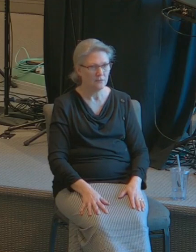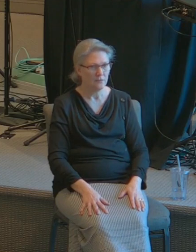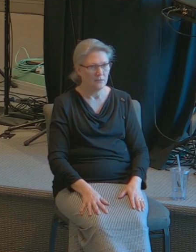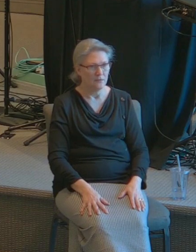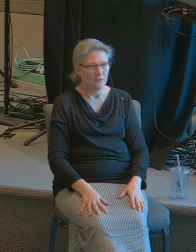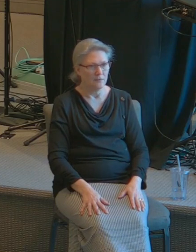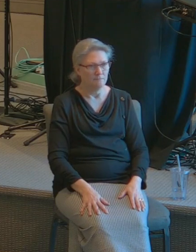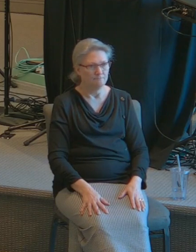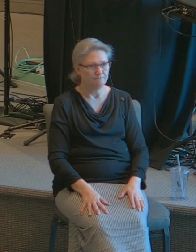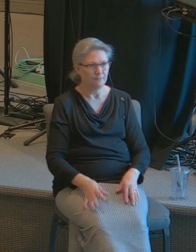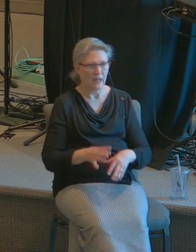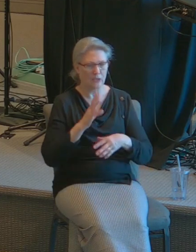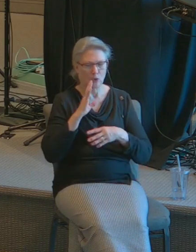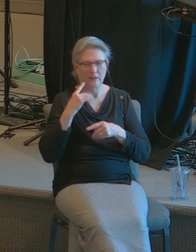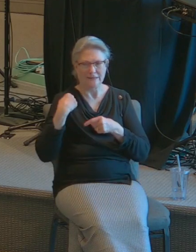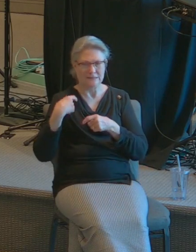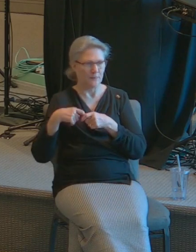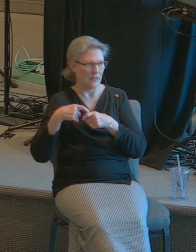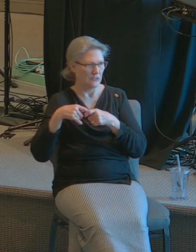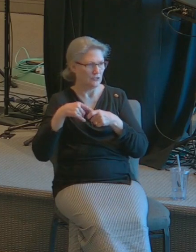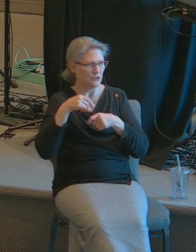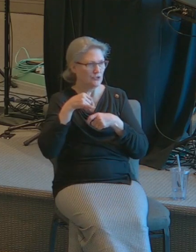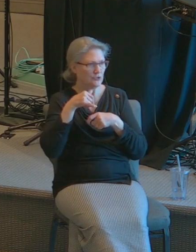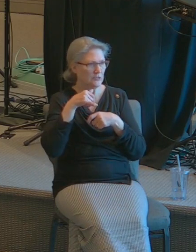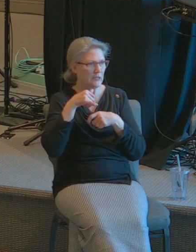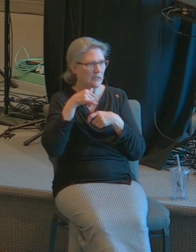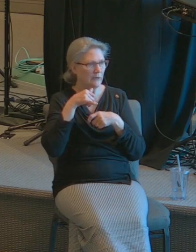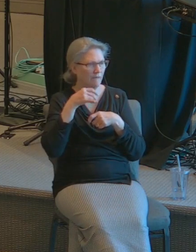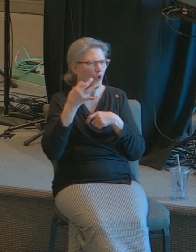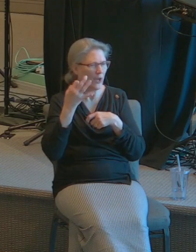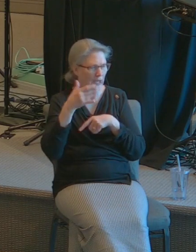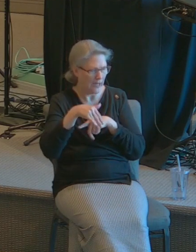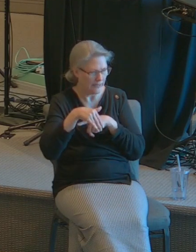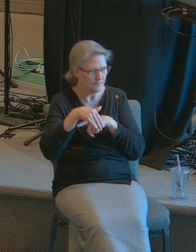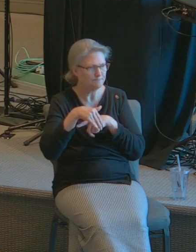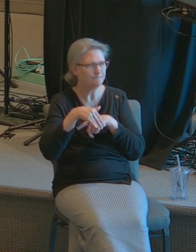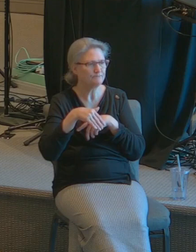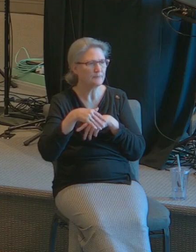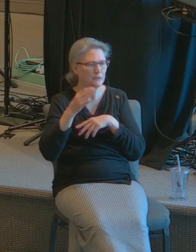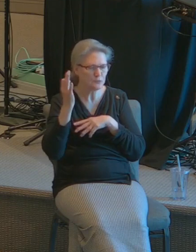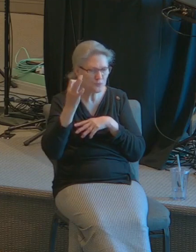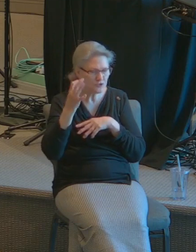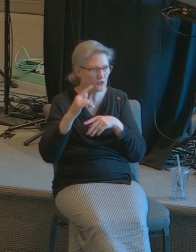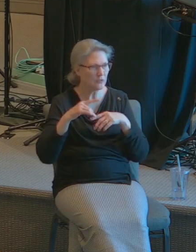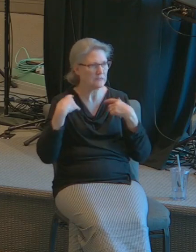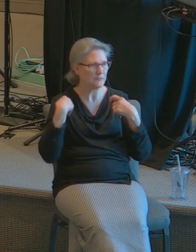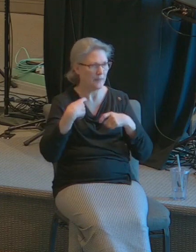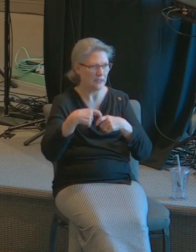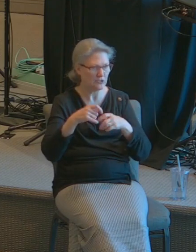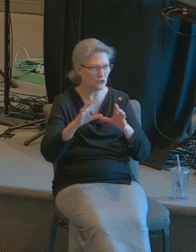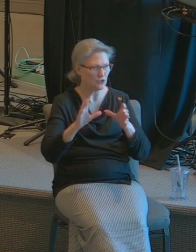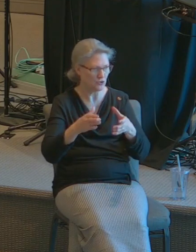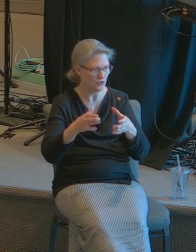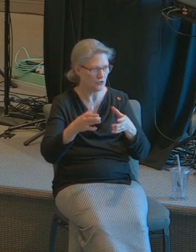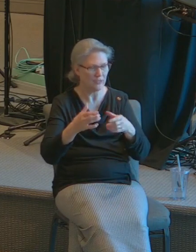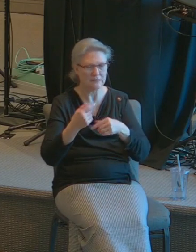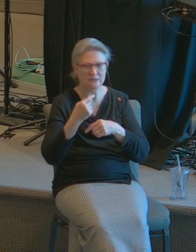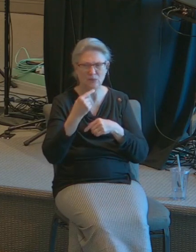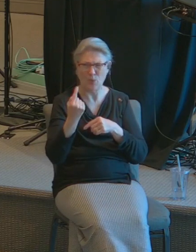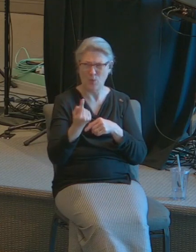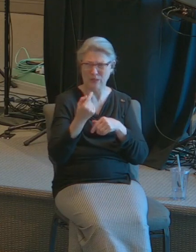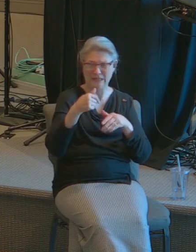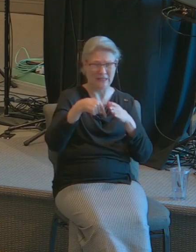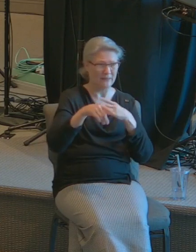I talked to the Spanish the other day Friday night and I said only in the church